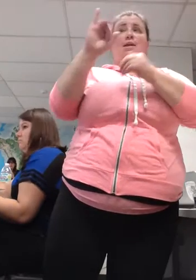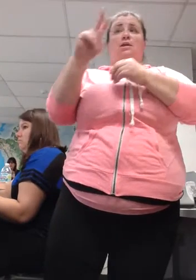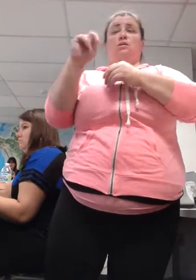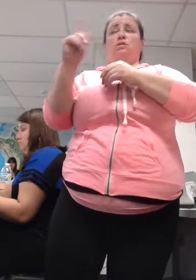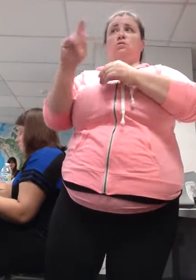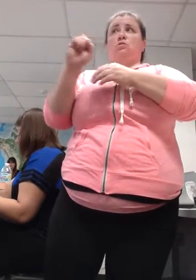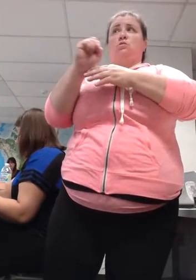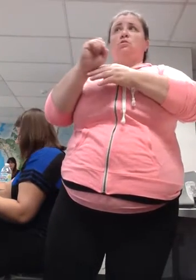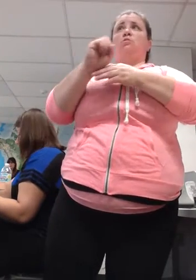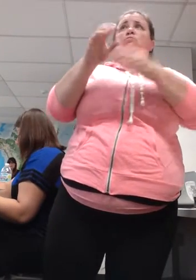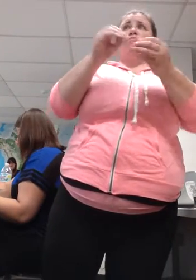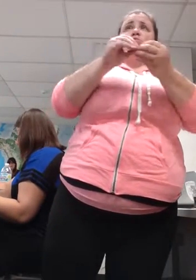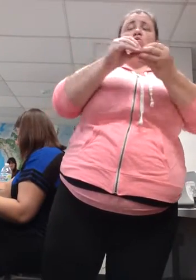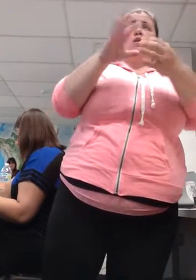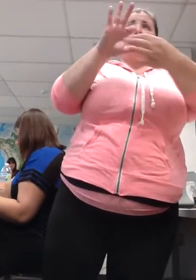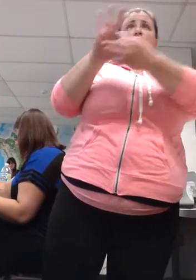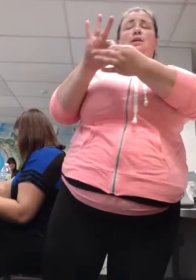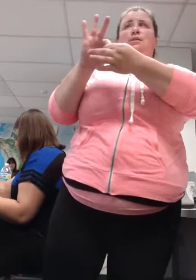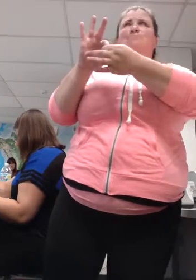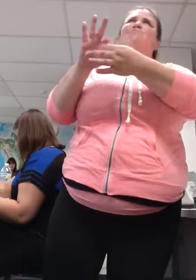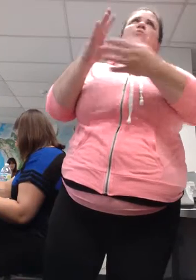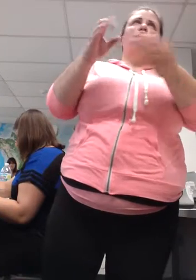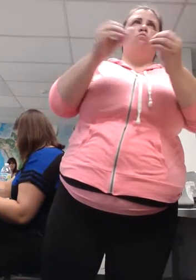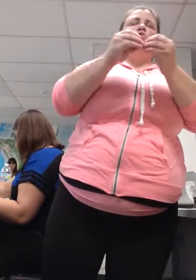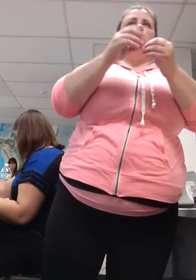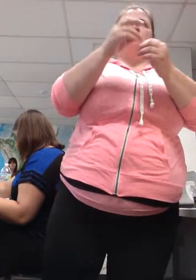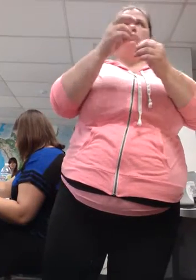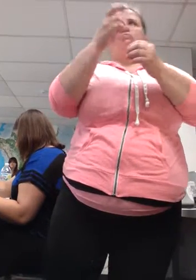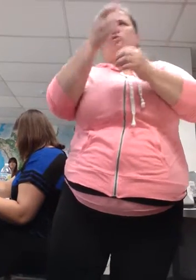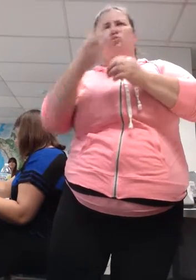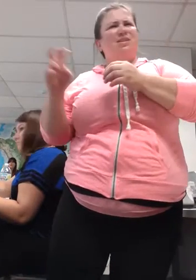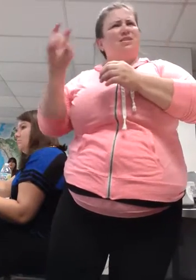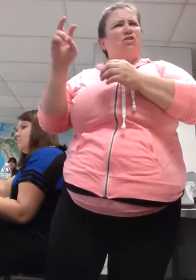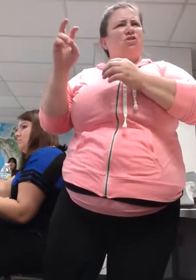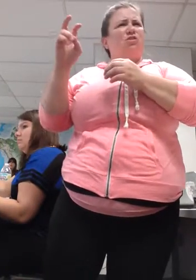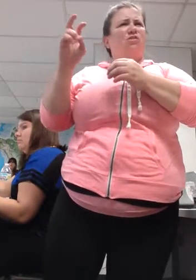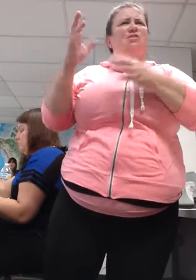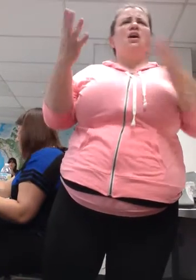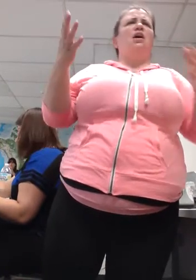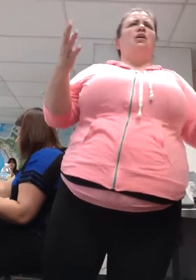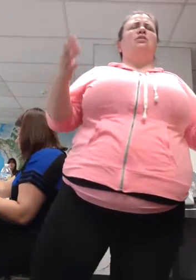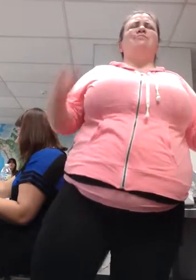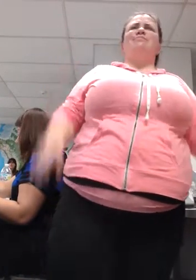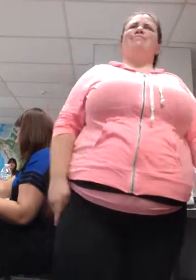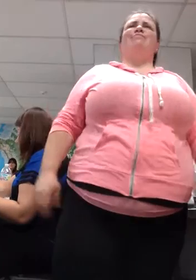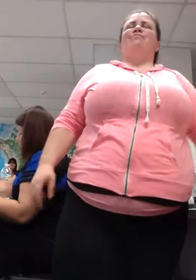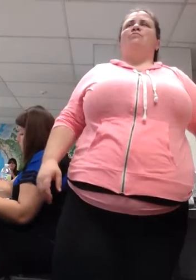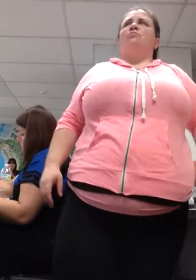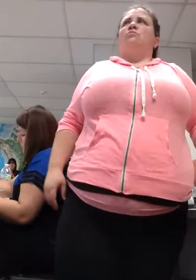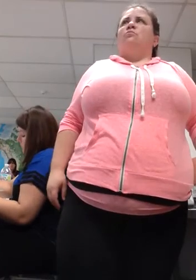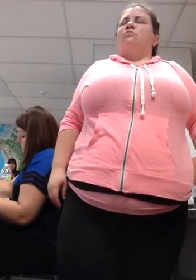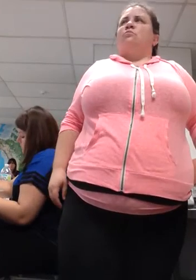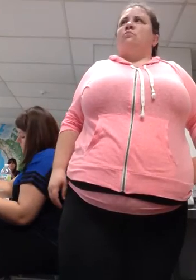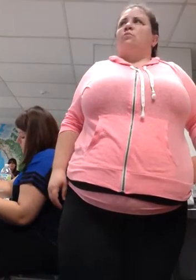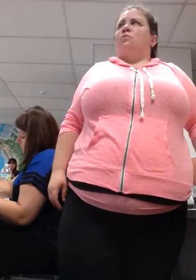In order to break it down and make it kind of simple for you to understand, you as the interpreter become the